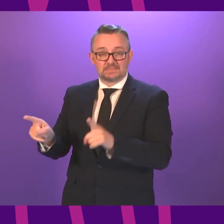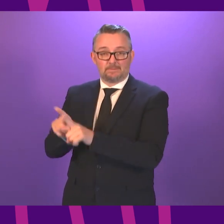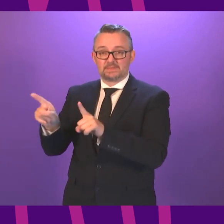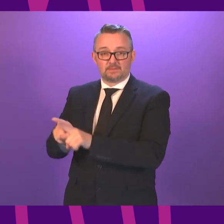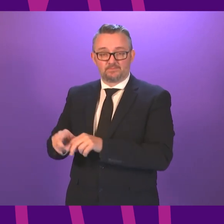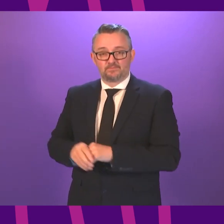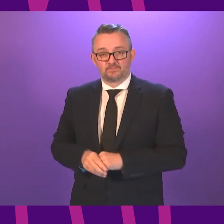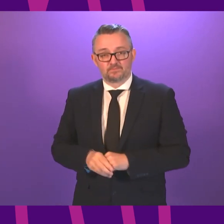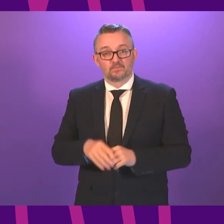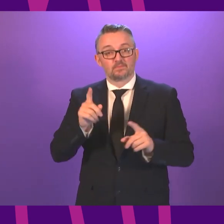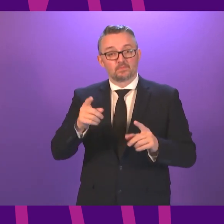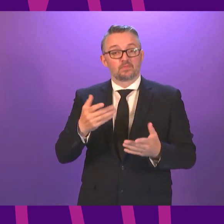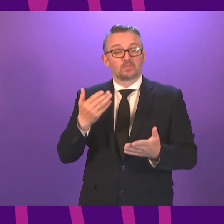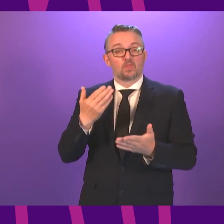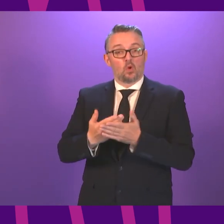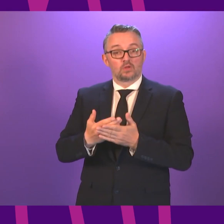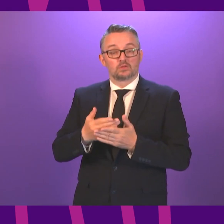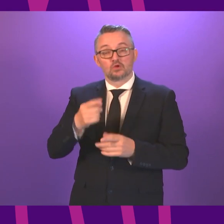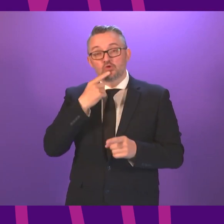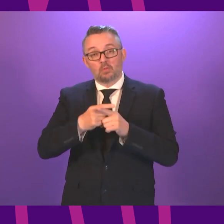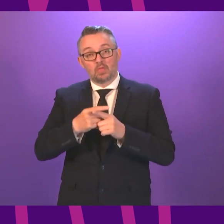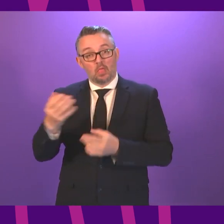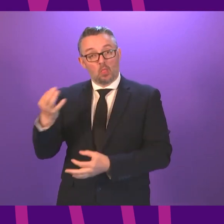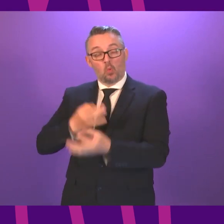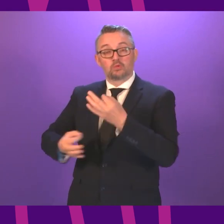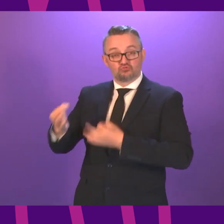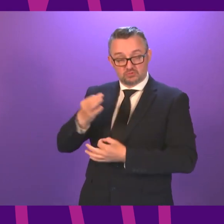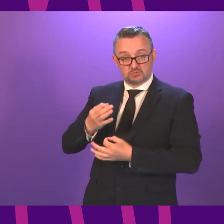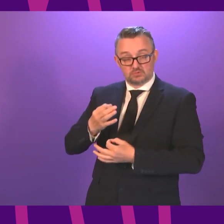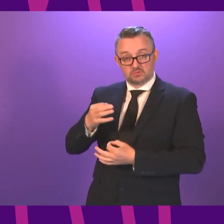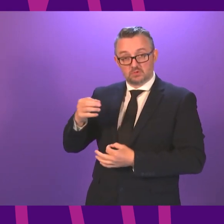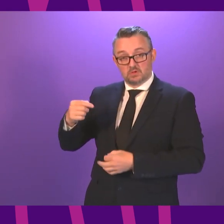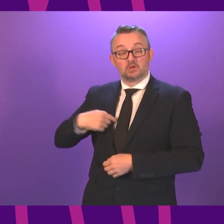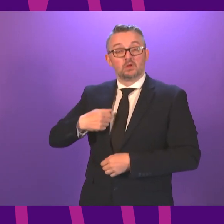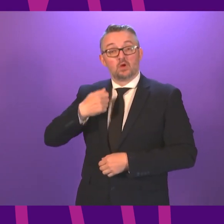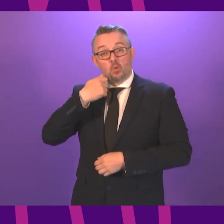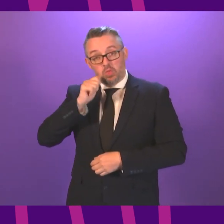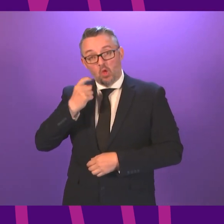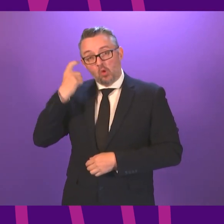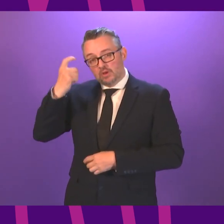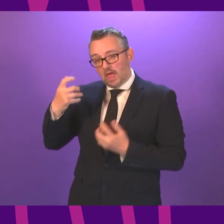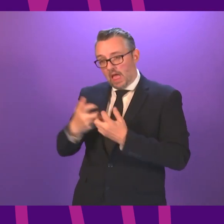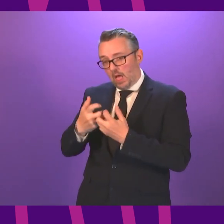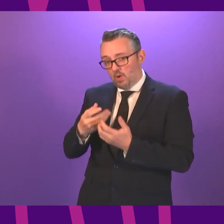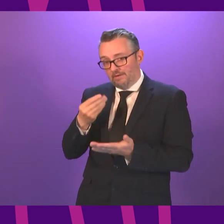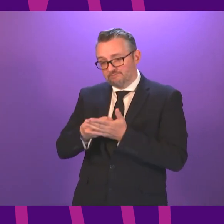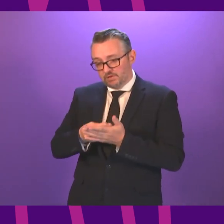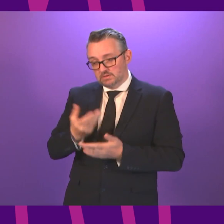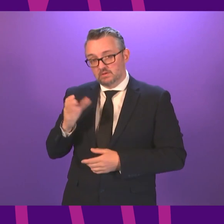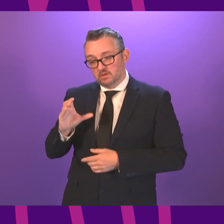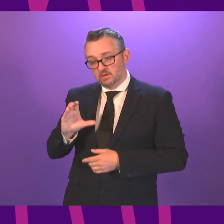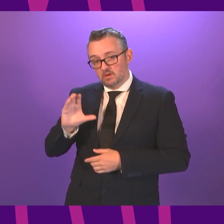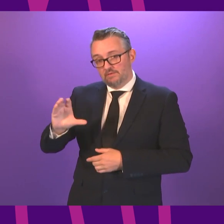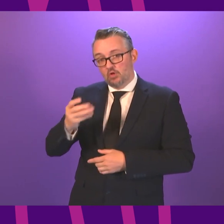but on the substance of the question we will consider how quickly we make the funding available